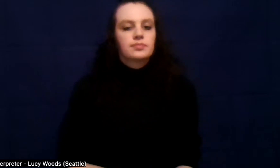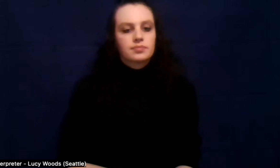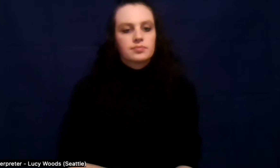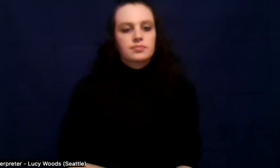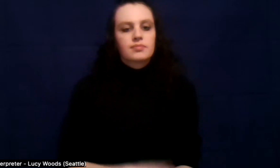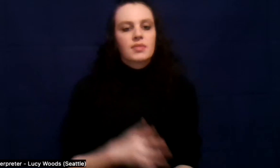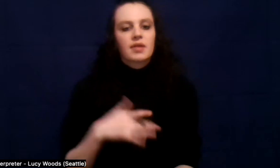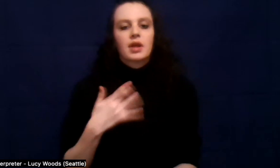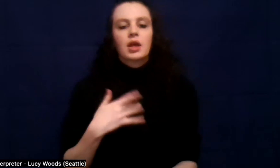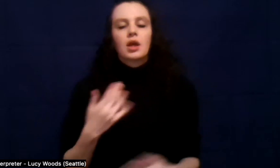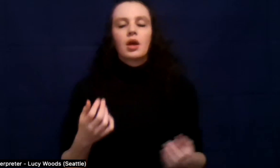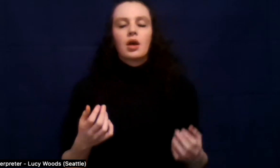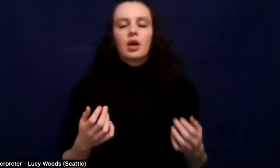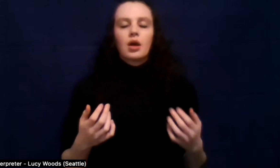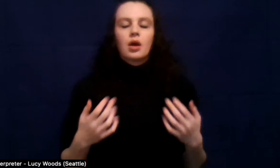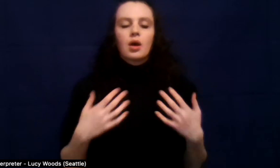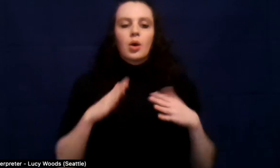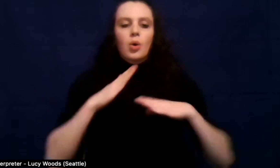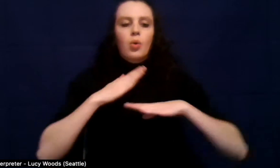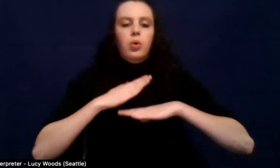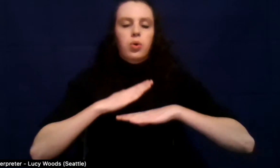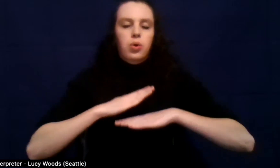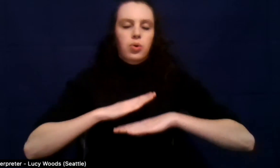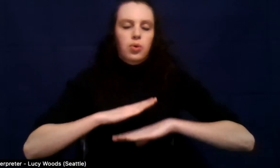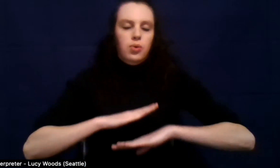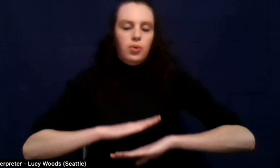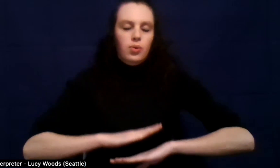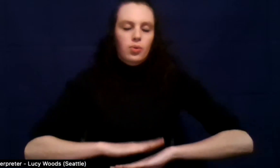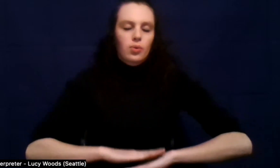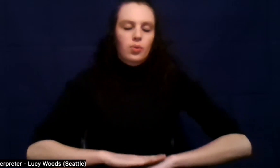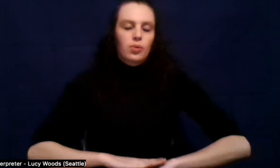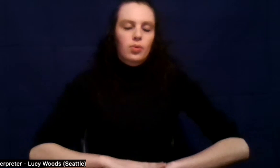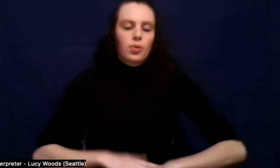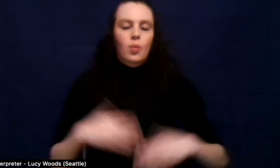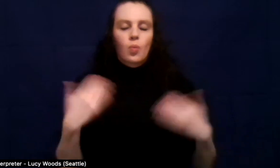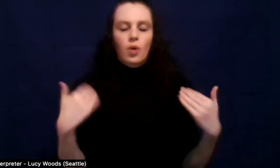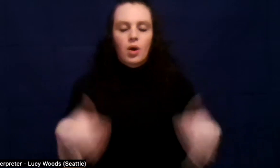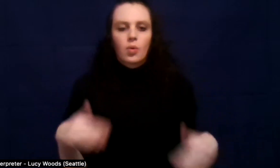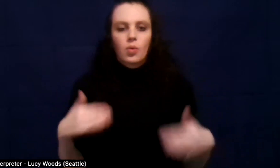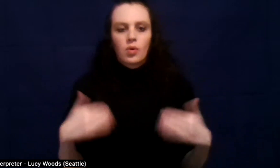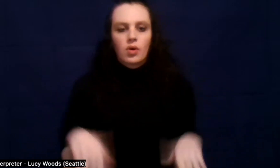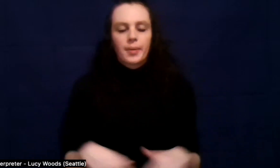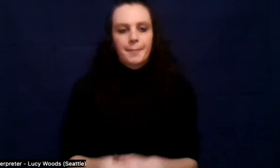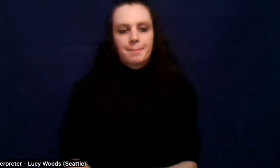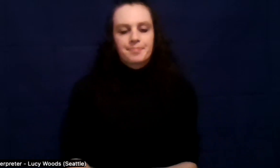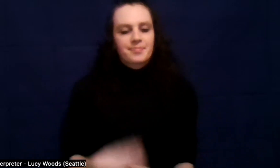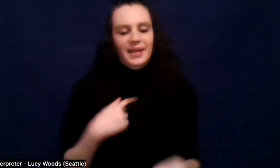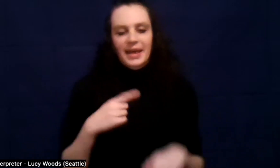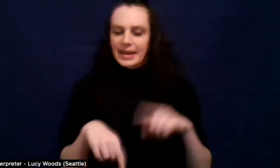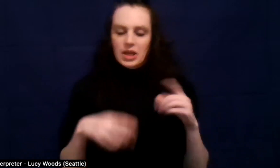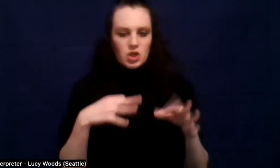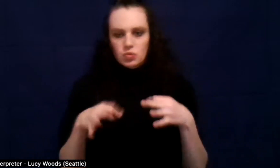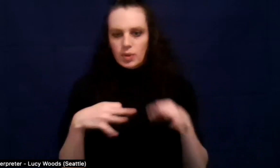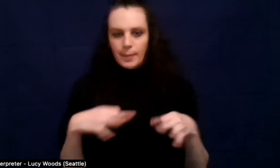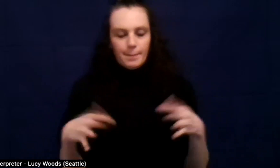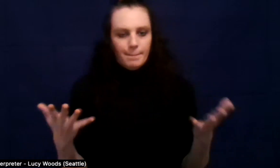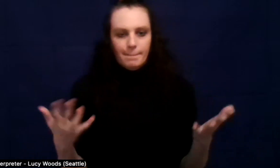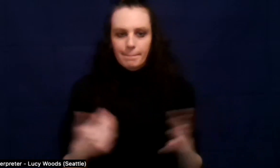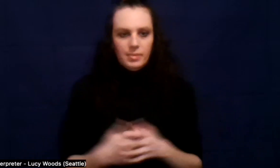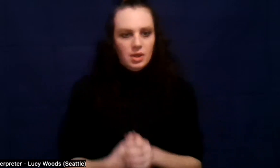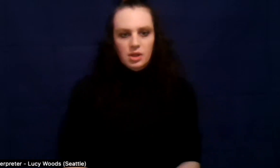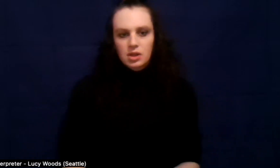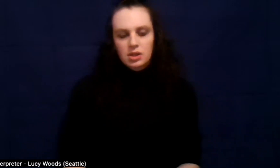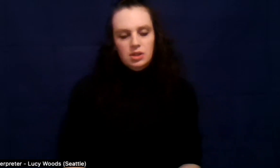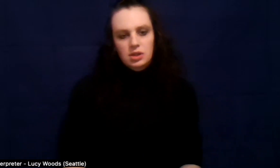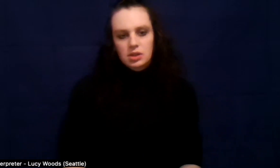relief that came over me was unexplainable. Like there's no way that I can sit here and explain